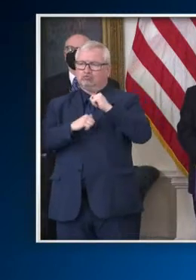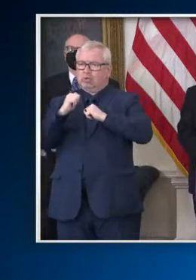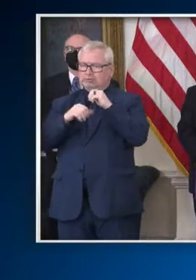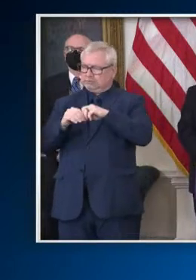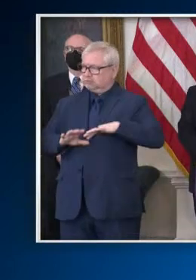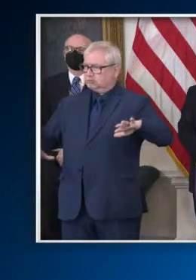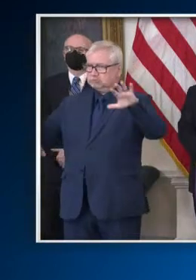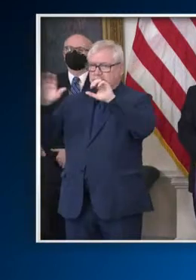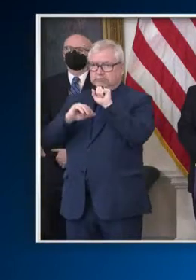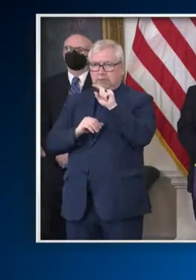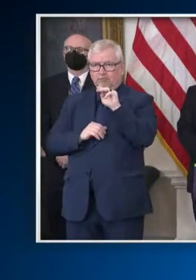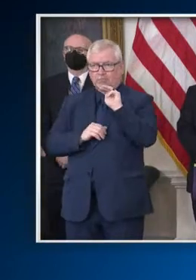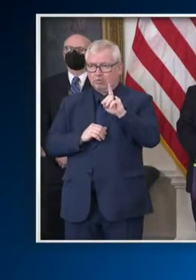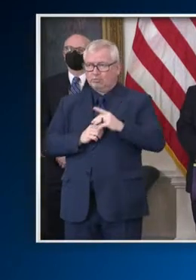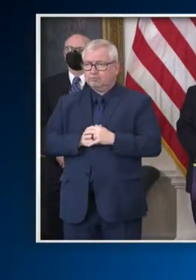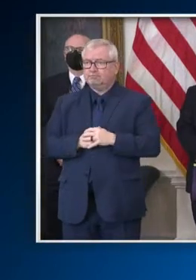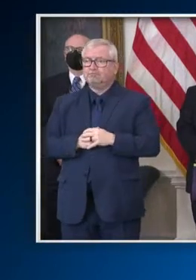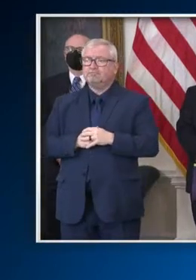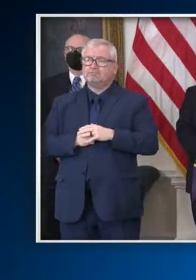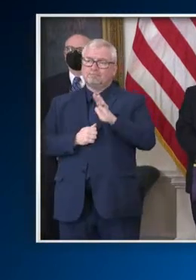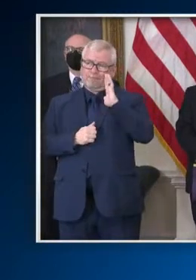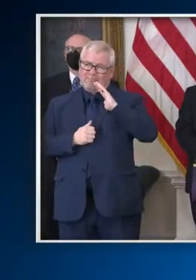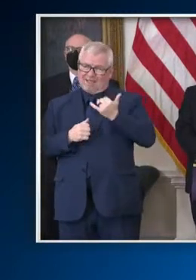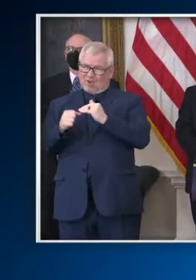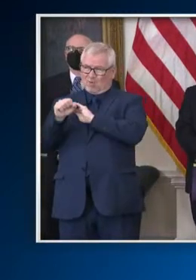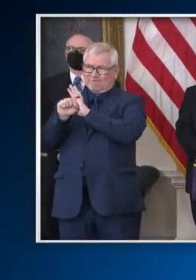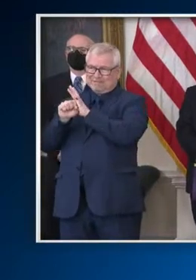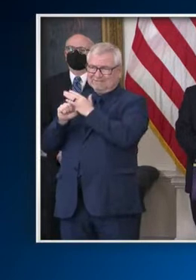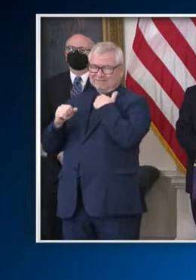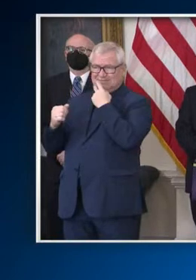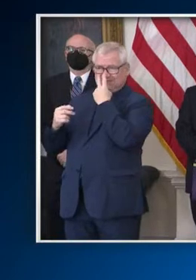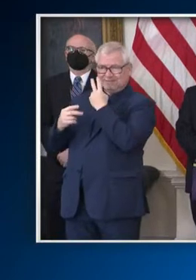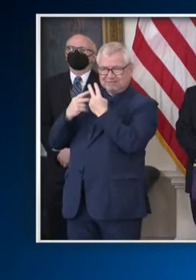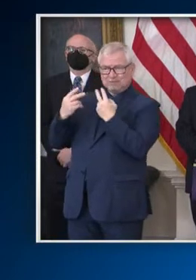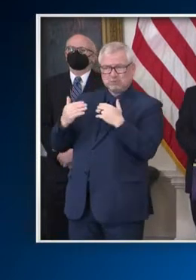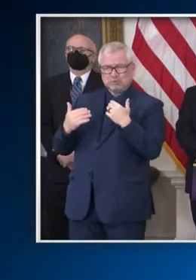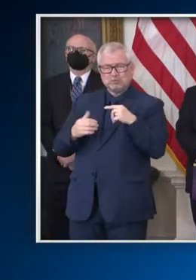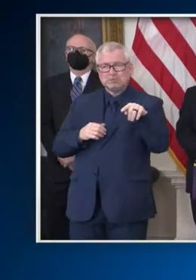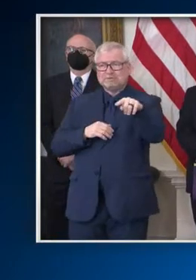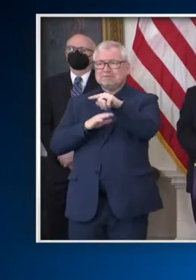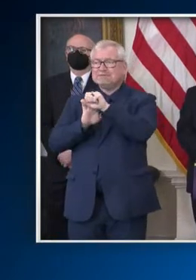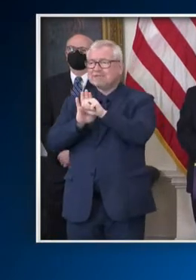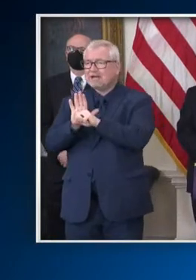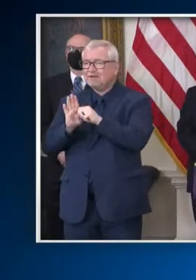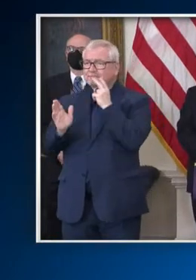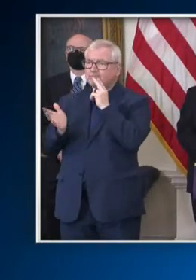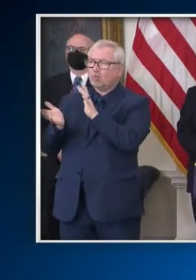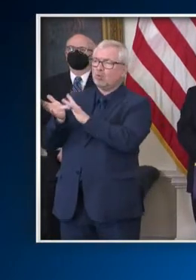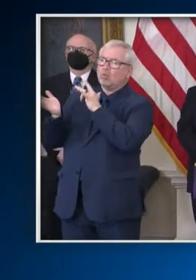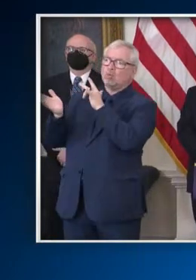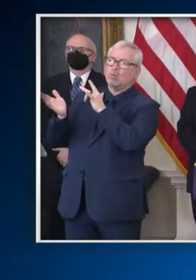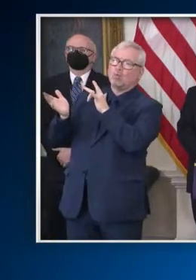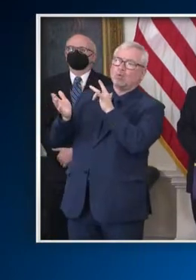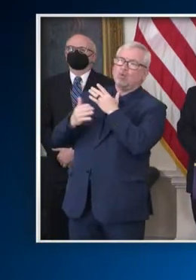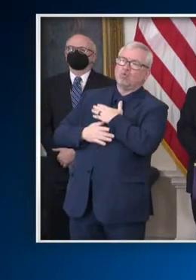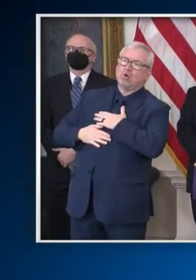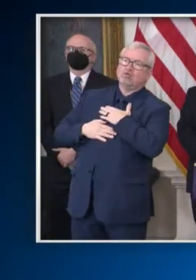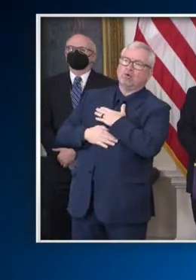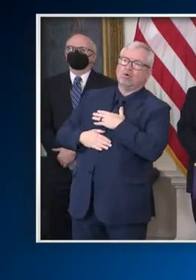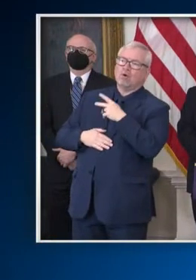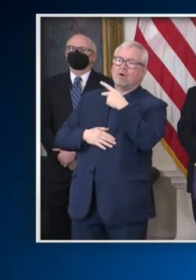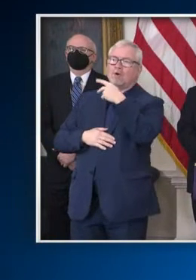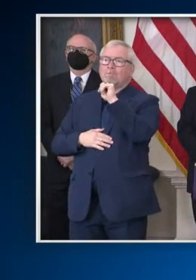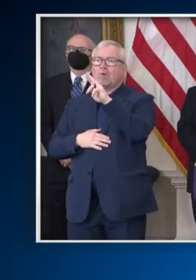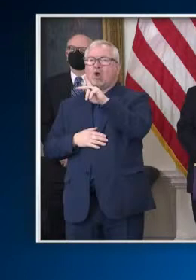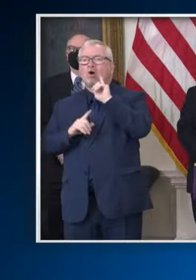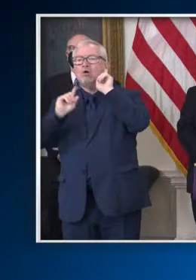pandemic, Marylanders have taken advantage of our parks, our state parks in record numbers. This